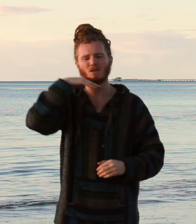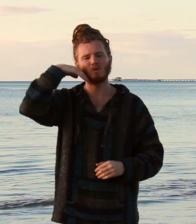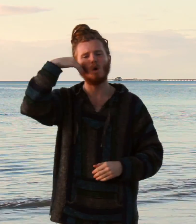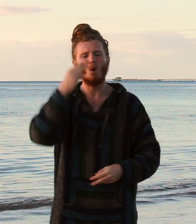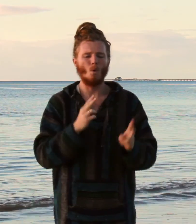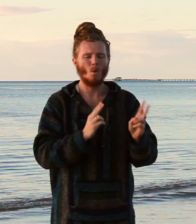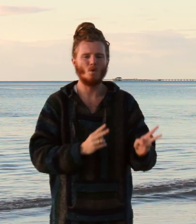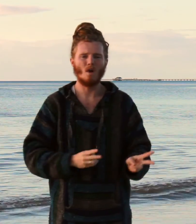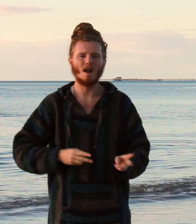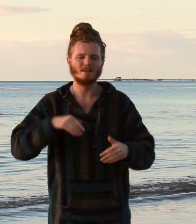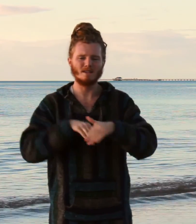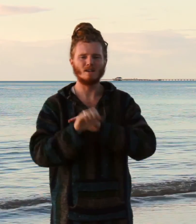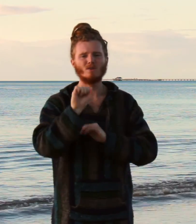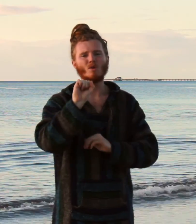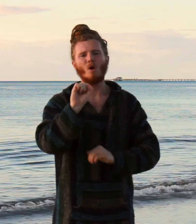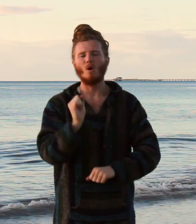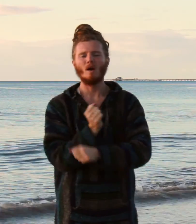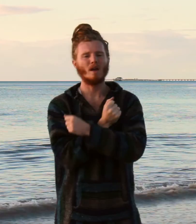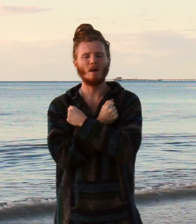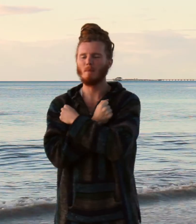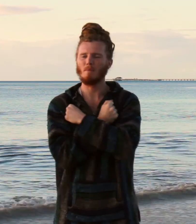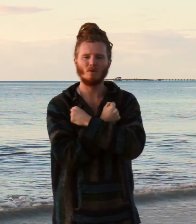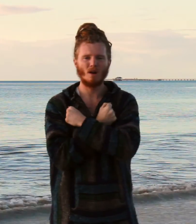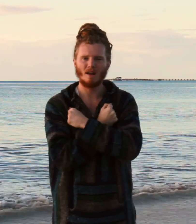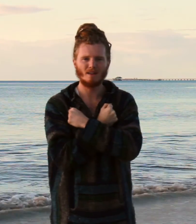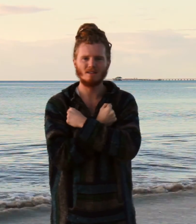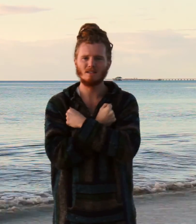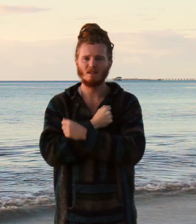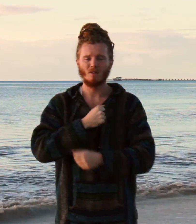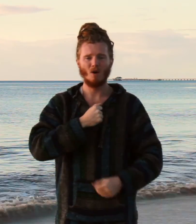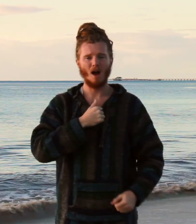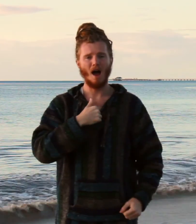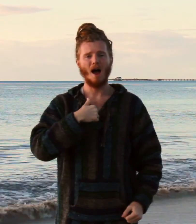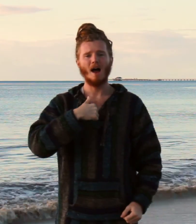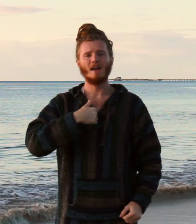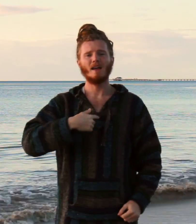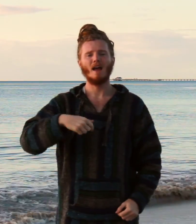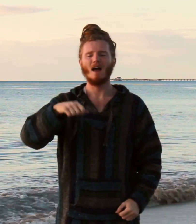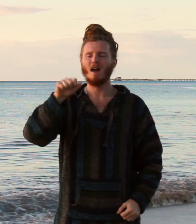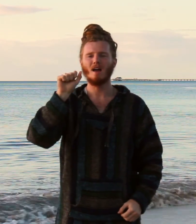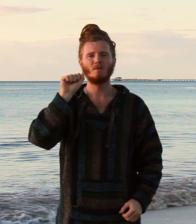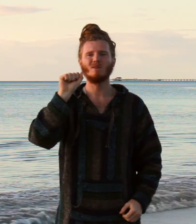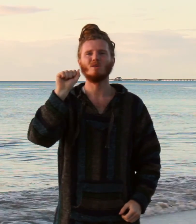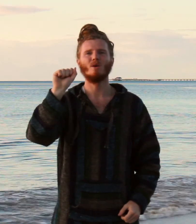soul will rest in your embrace I am yours